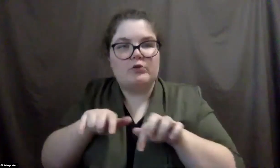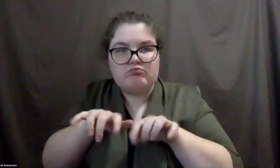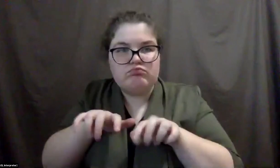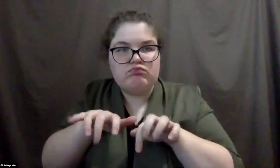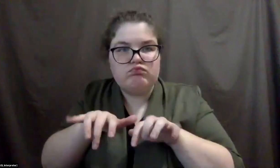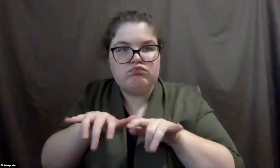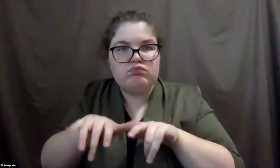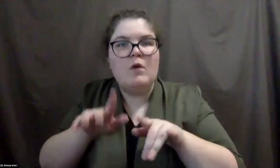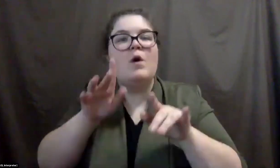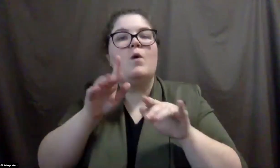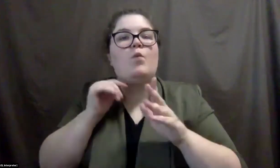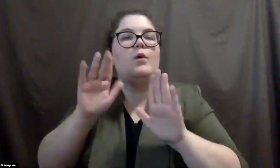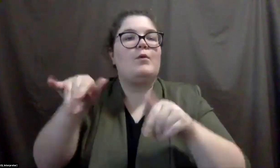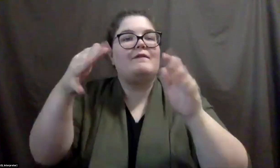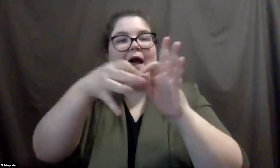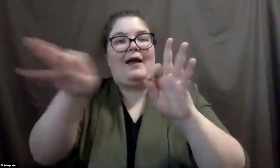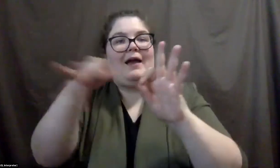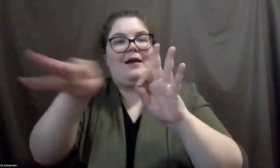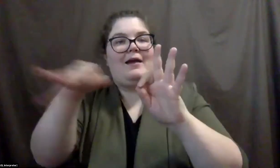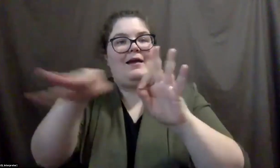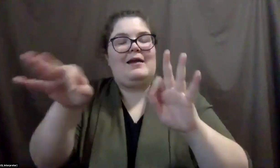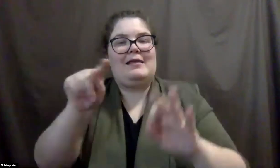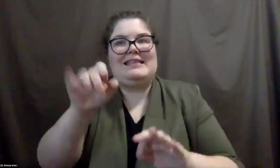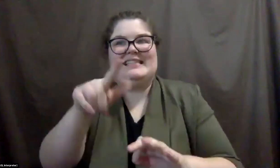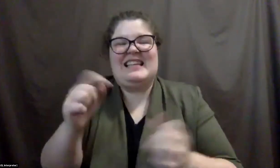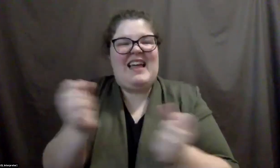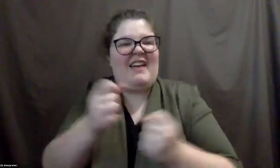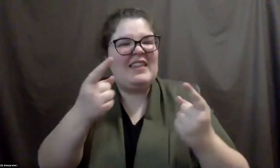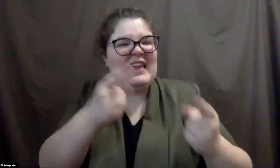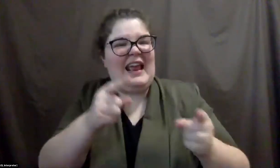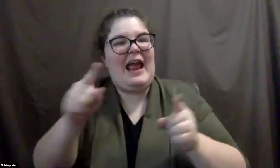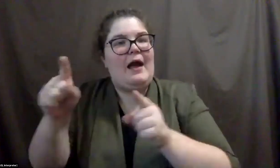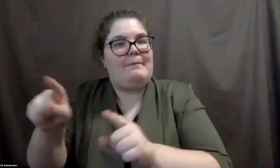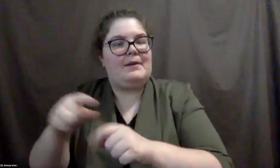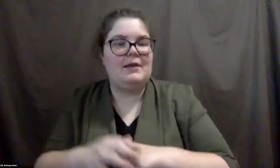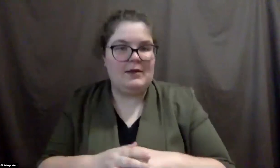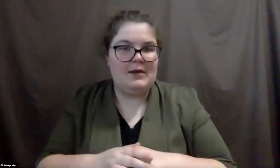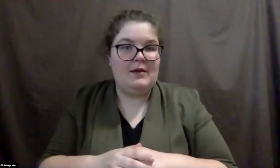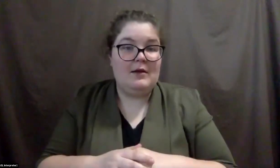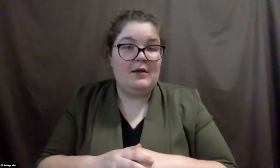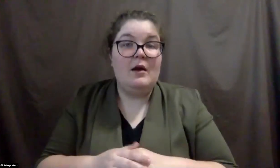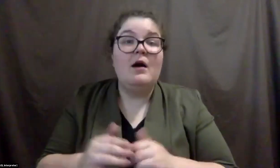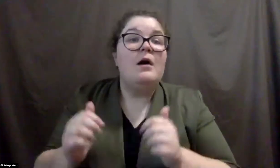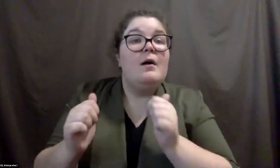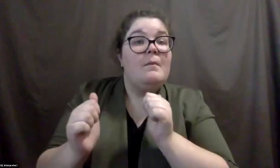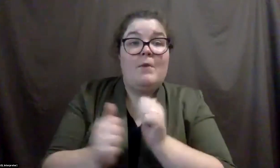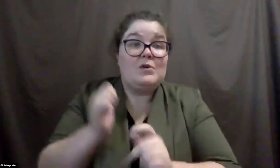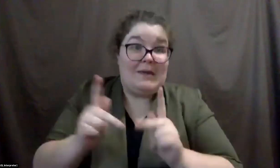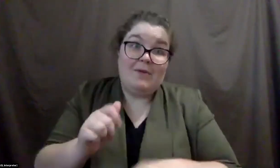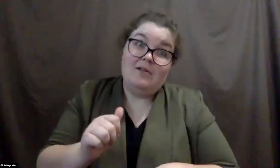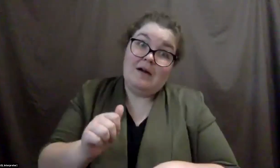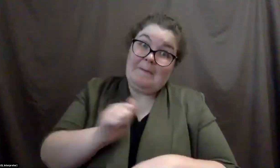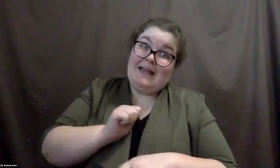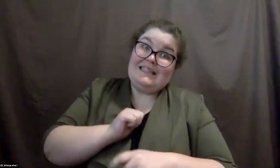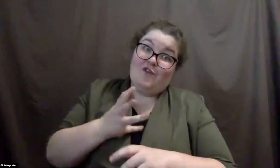provide, um, the, the text of what's happening. And, um, a lot of individuals, um, myself included